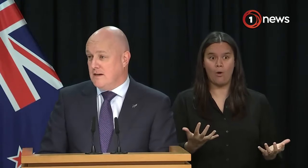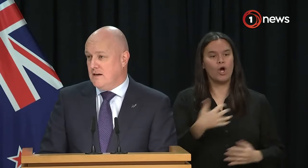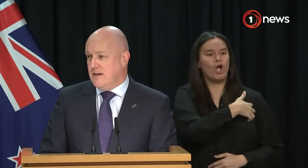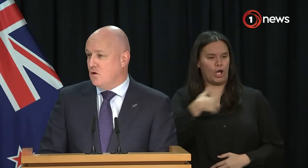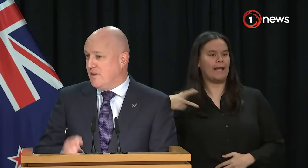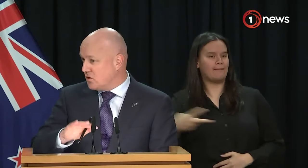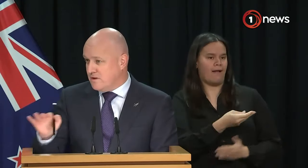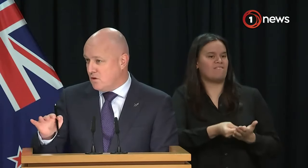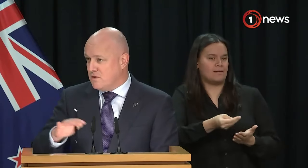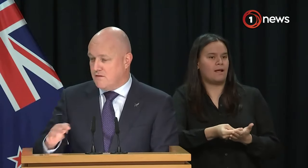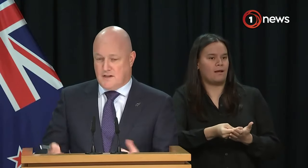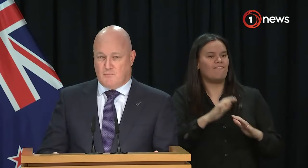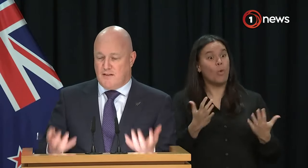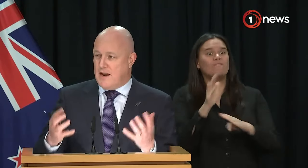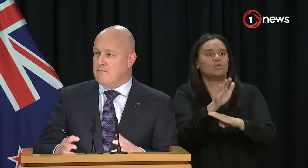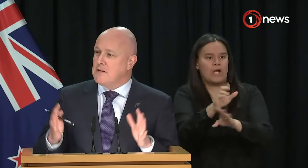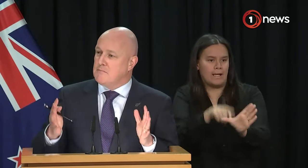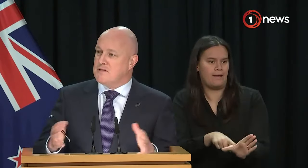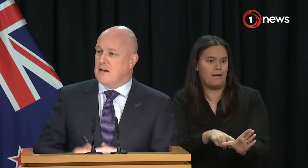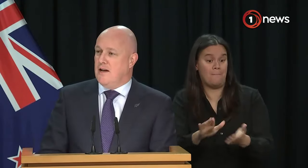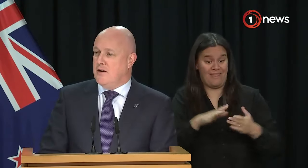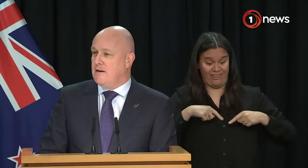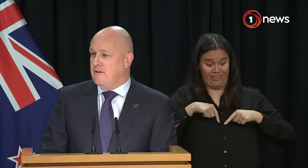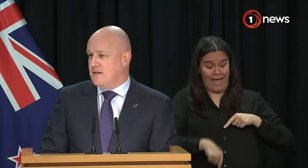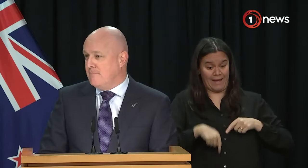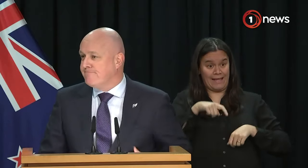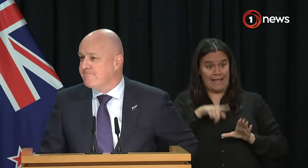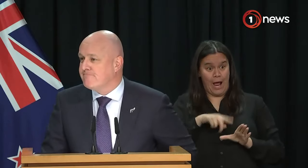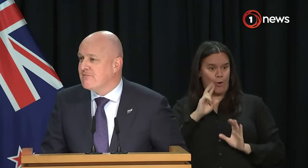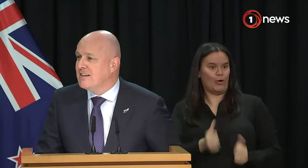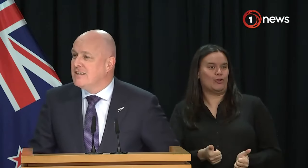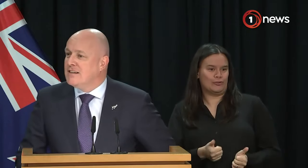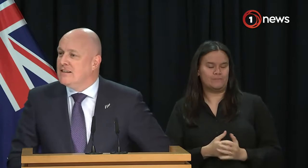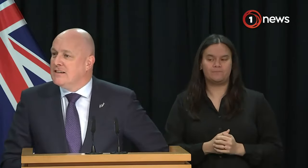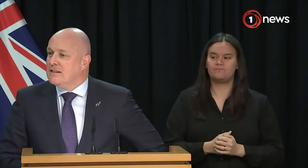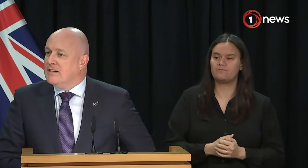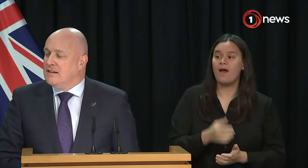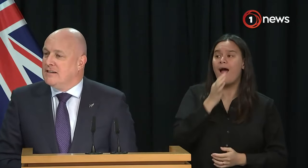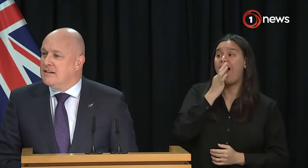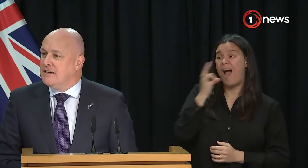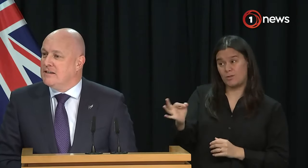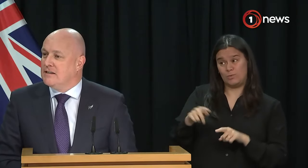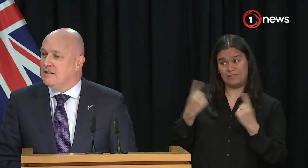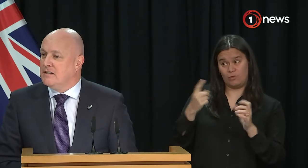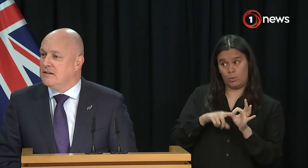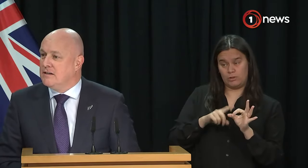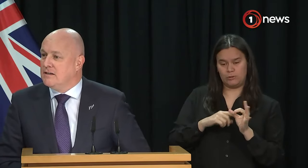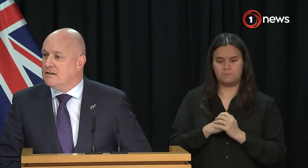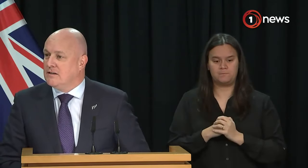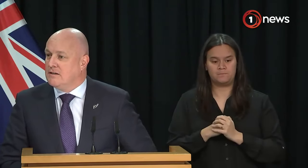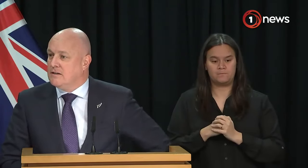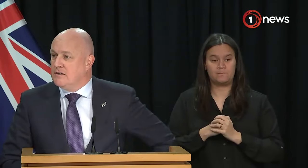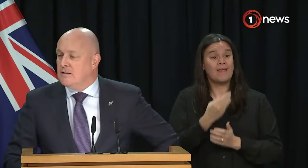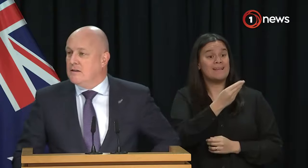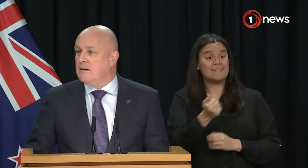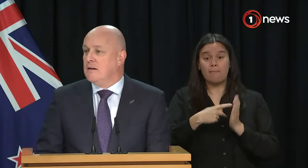actually was. And that's all we're surfacing, is bringing that out, put sunlight on it and fix it up. If you're asking that in an alternative way then, will there be some programs that won't